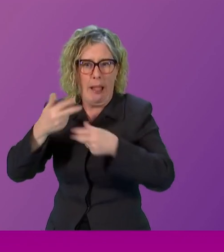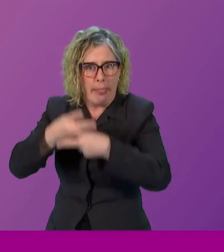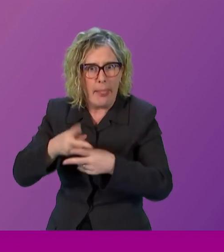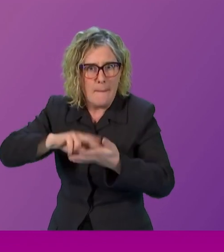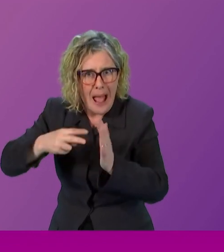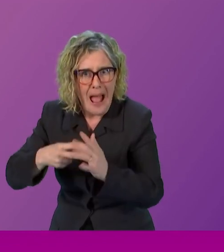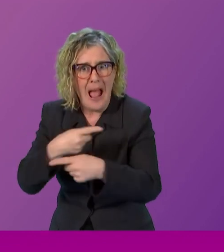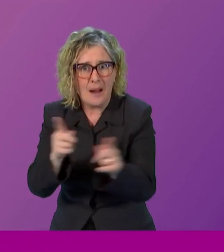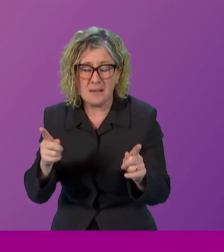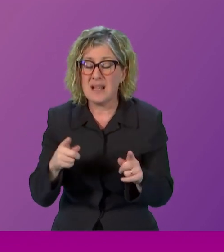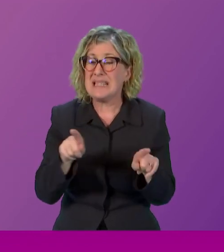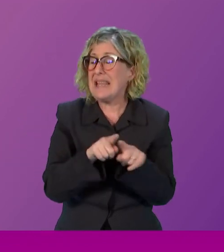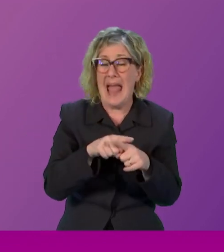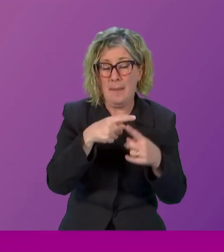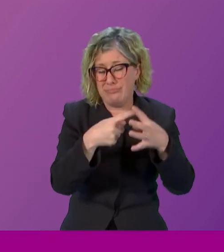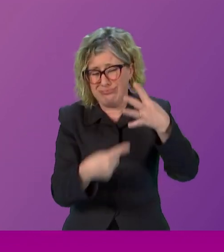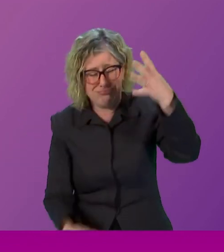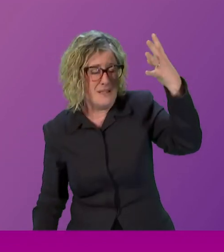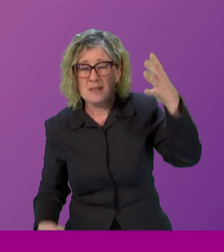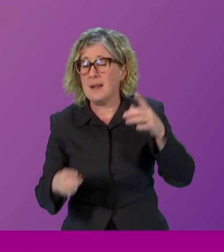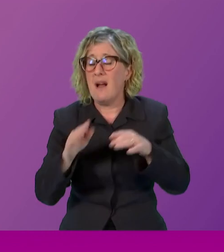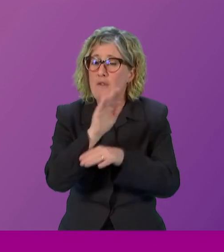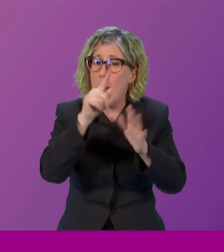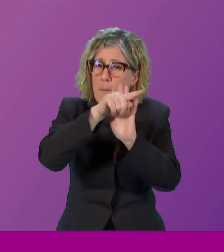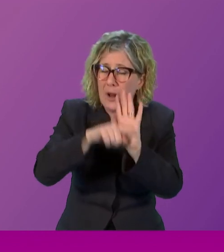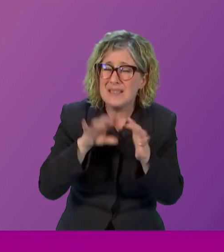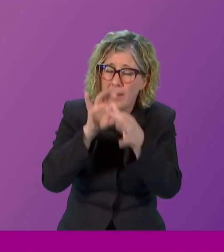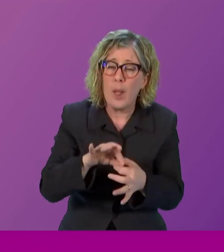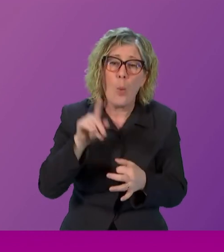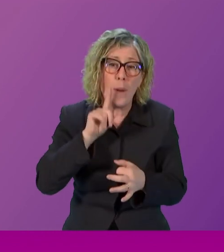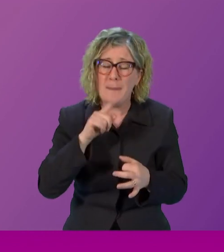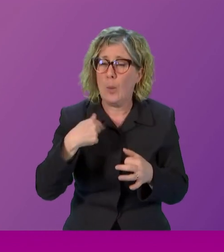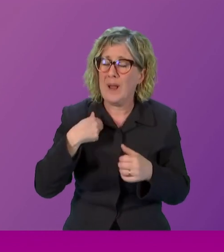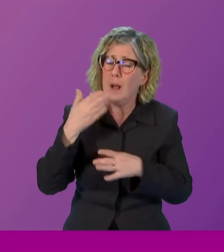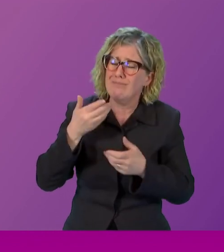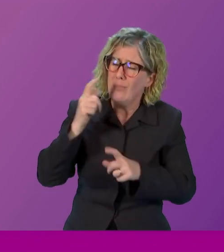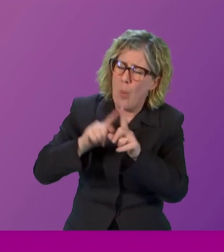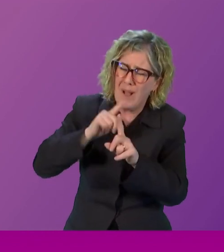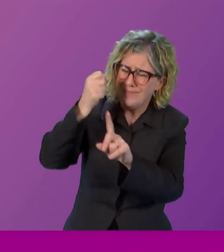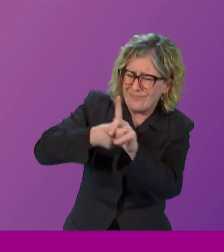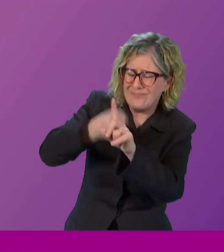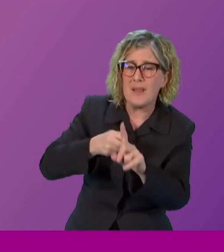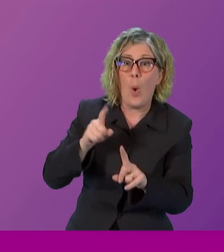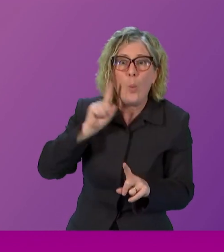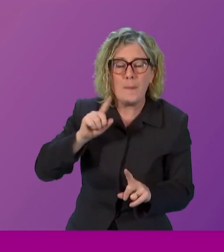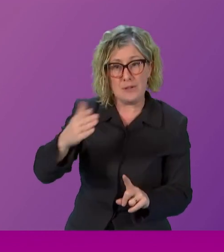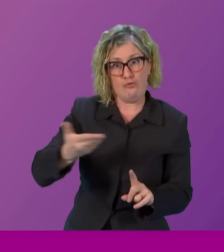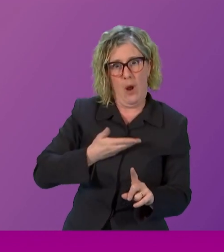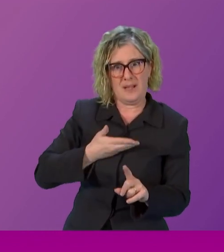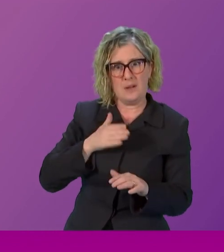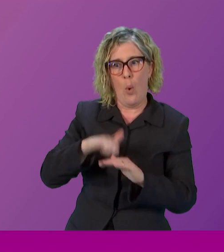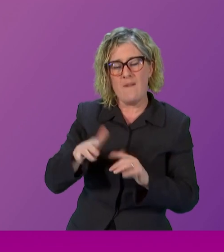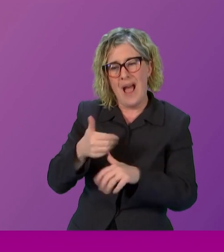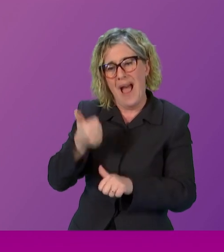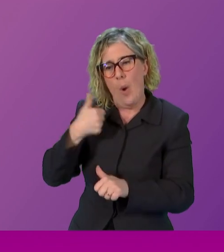is vital in terms of some of the issues that the world is facing we promote women's rights through our support for families through our economic